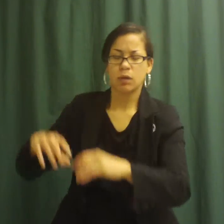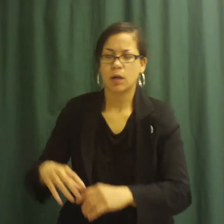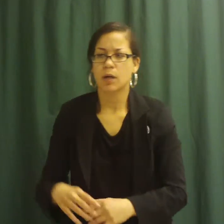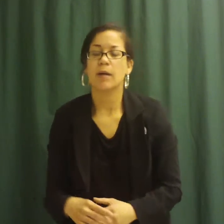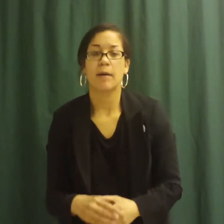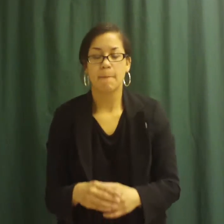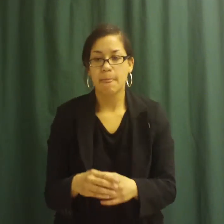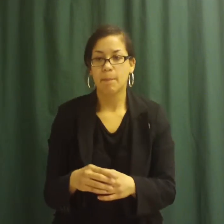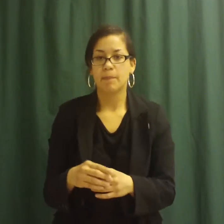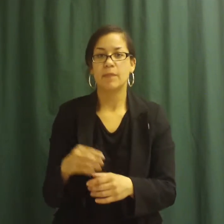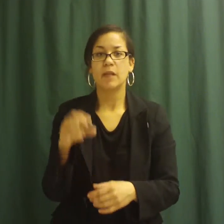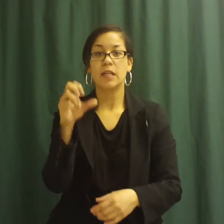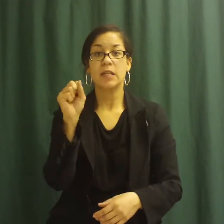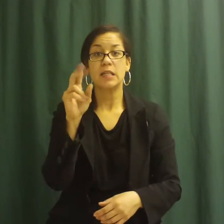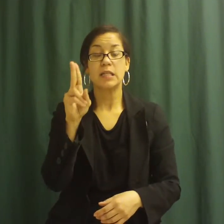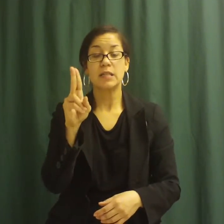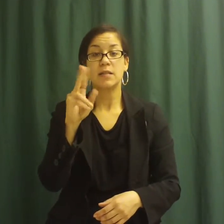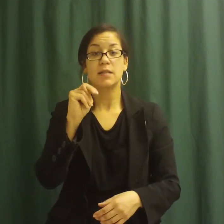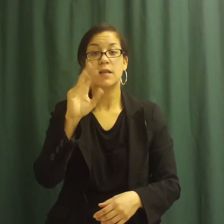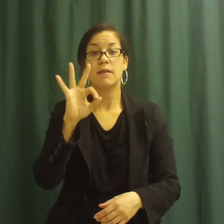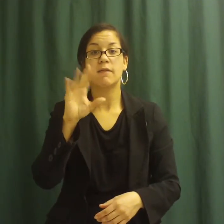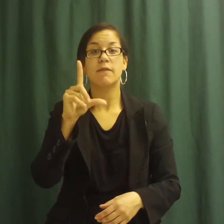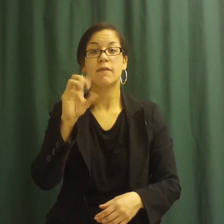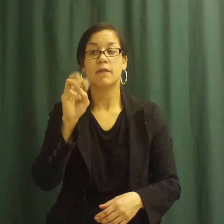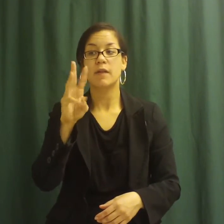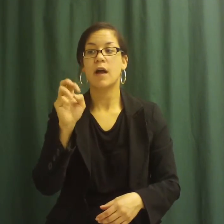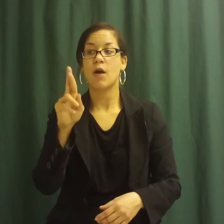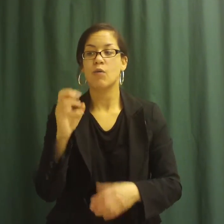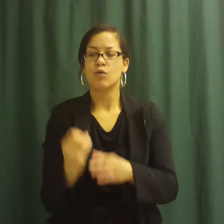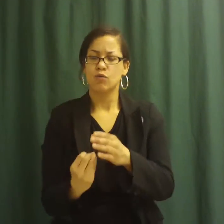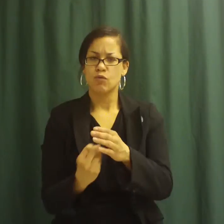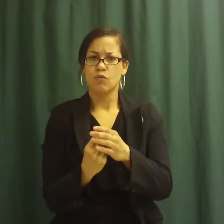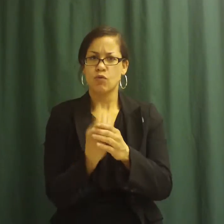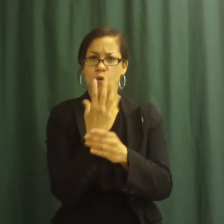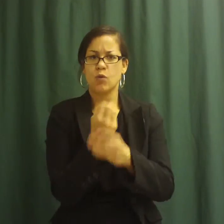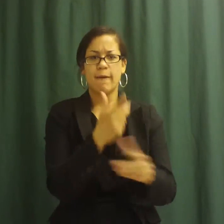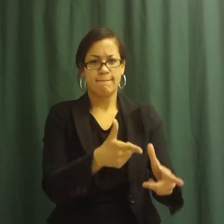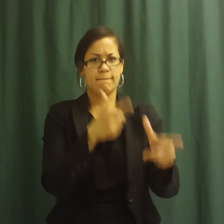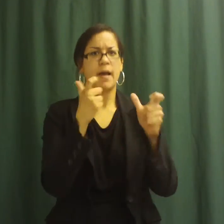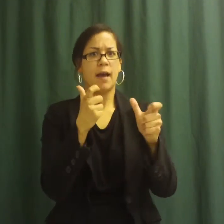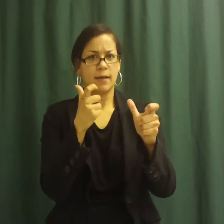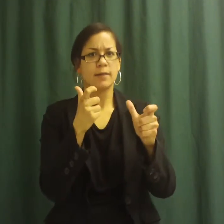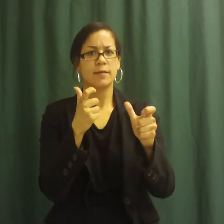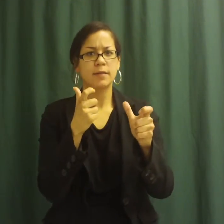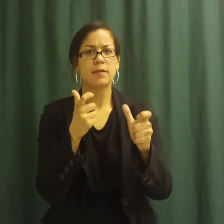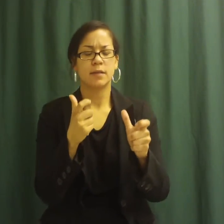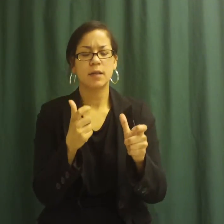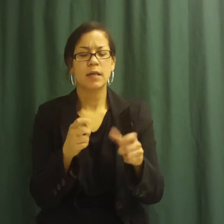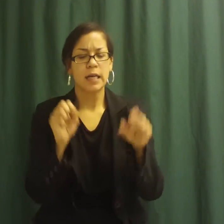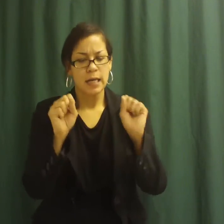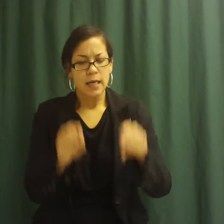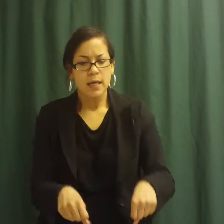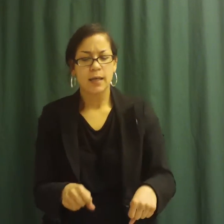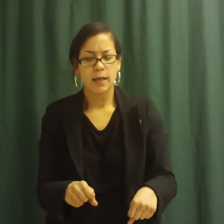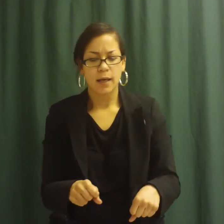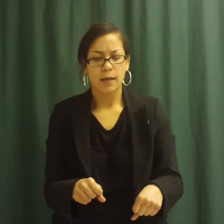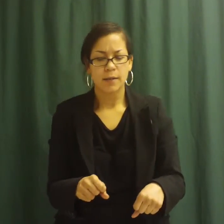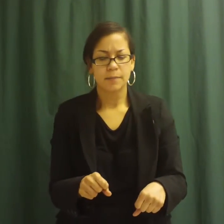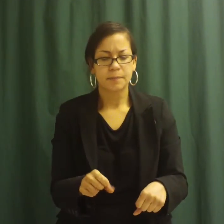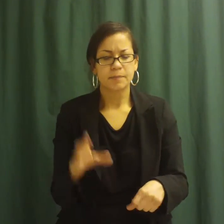danger of freezing. Choose a sunny place with good soil. Near a fence